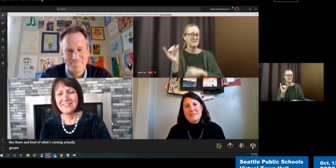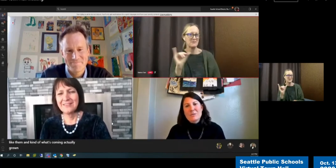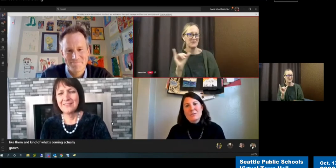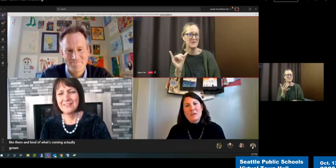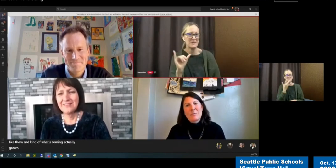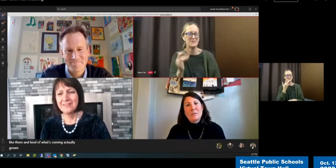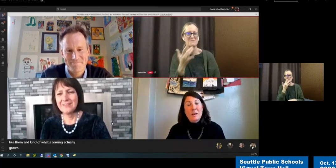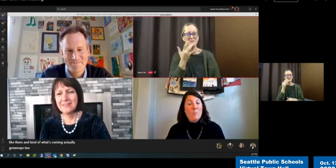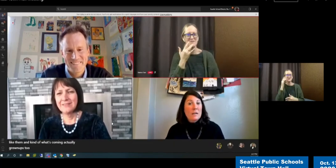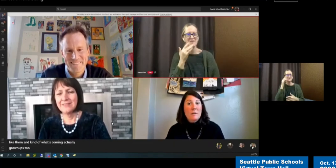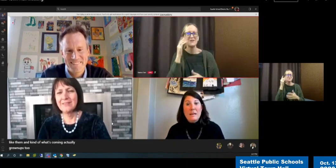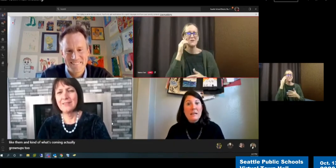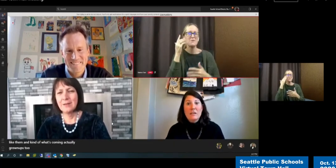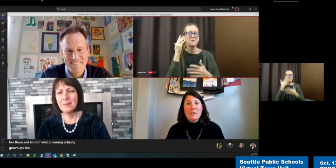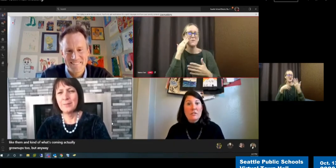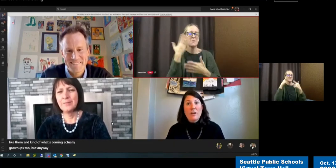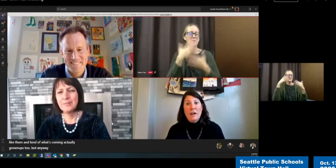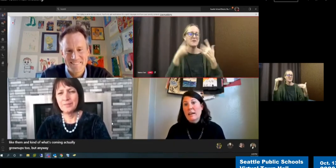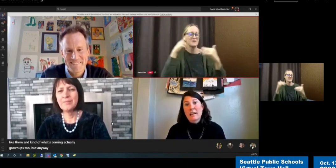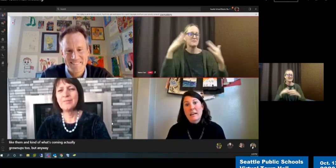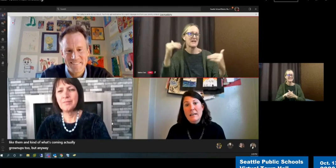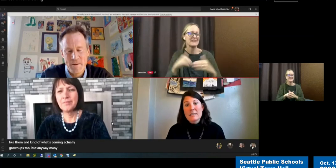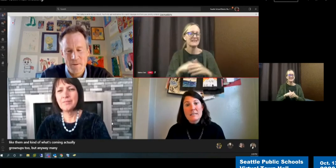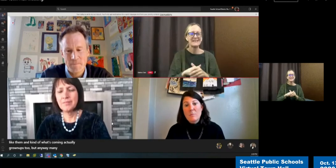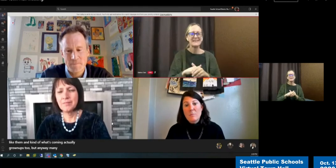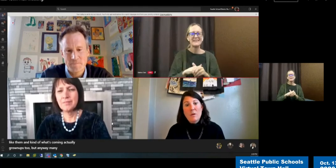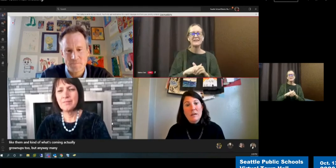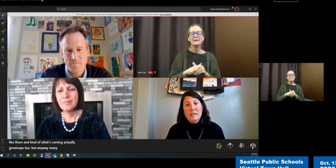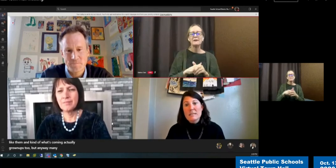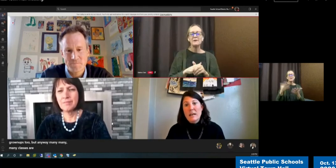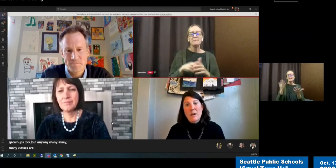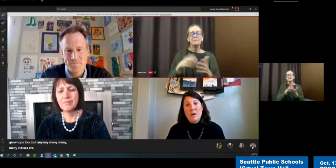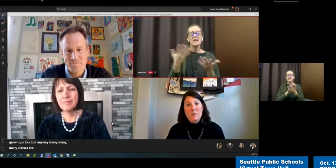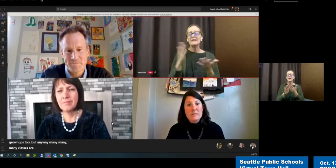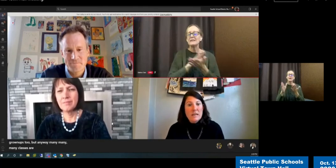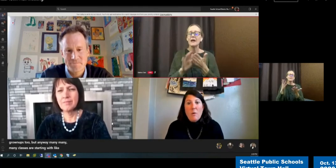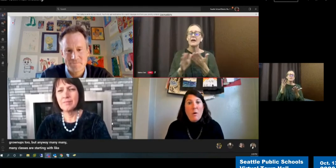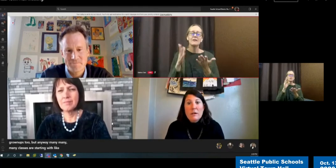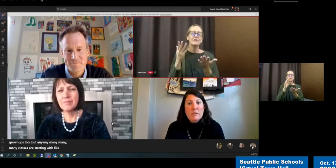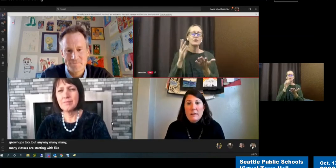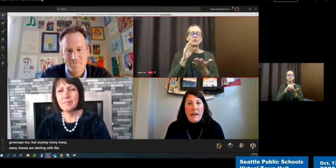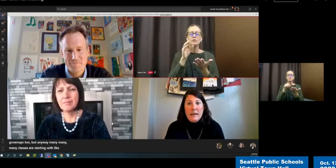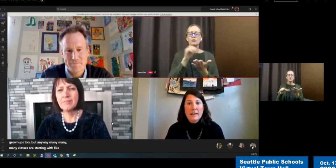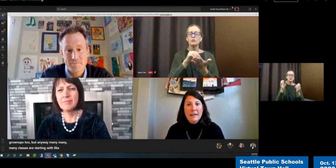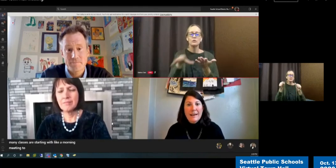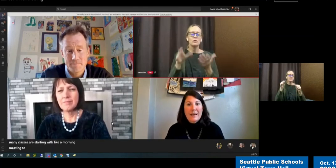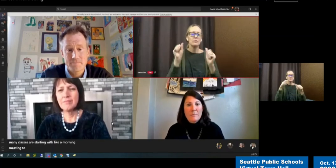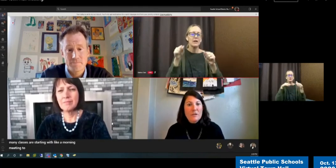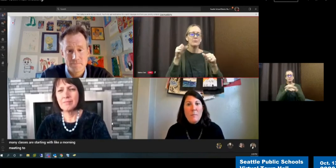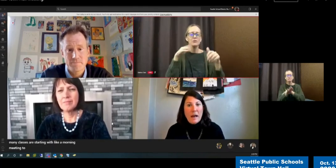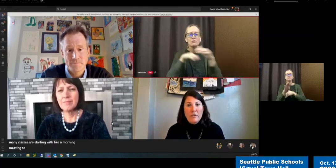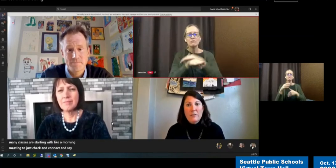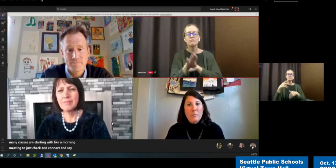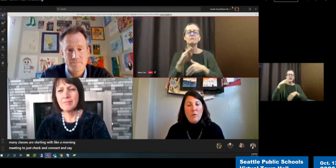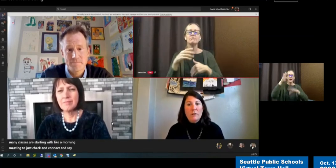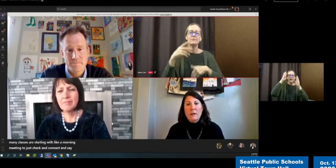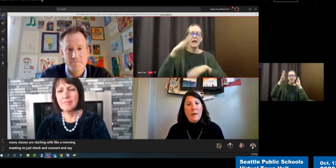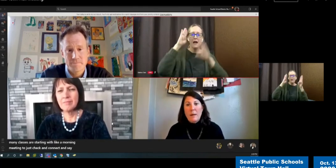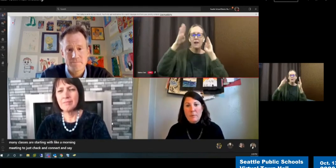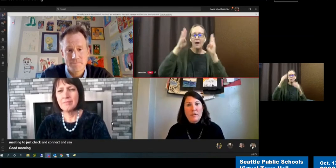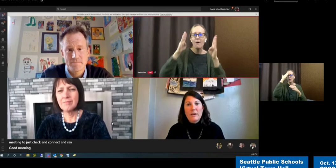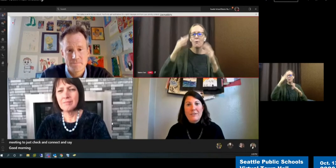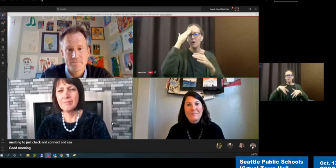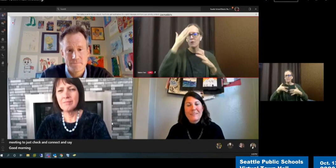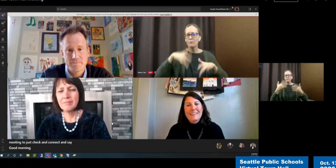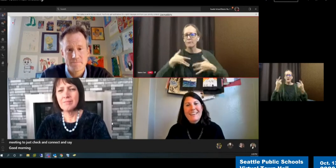classes are starting with like a morning meeting to just check and connect and say good morning and say hello and say, how are you today? Um, and you matter and you're important and I'm